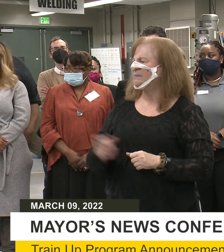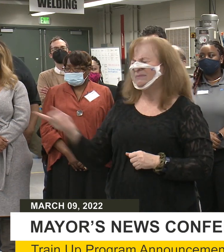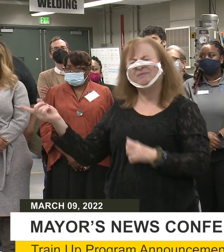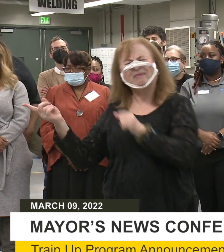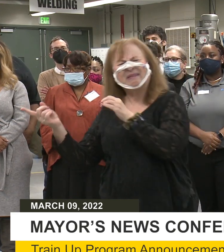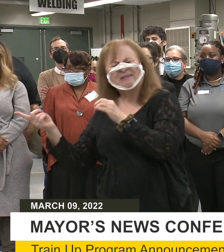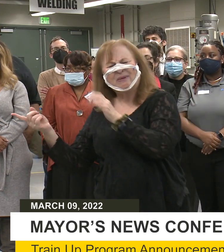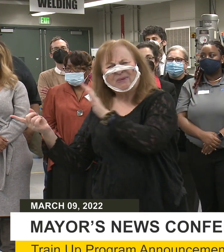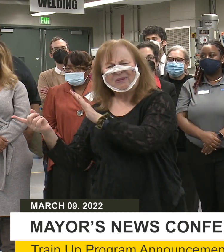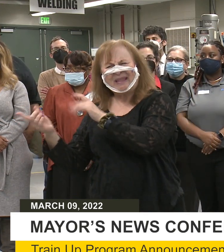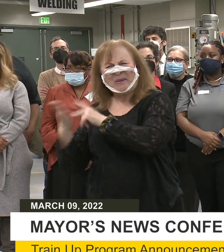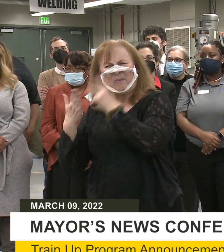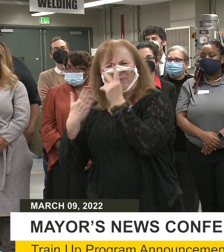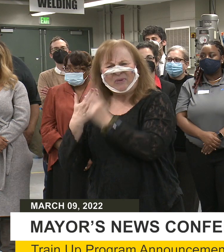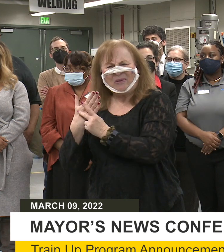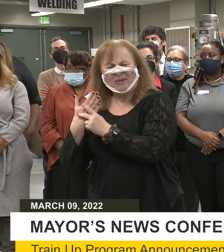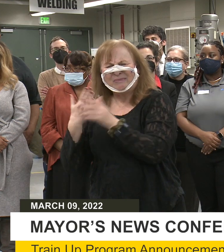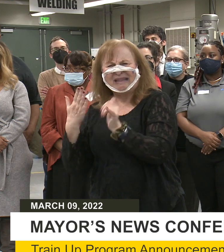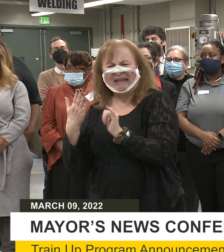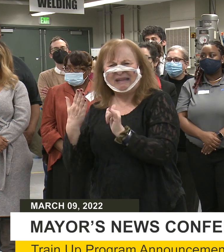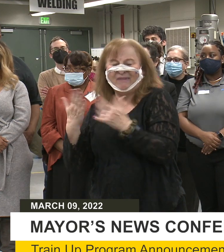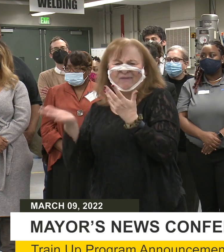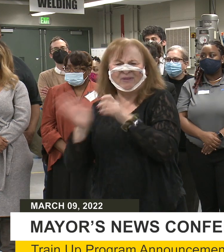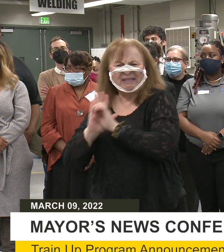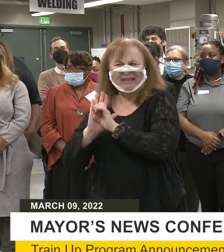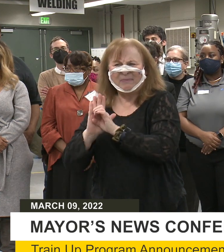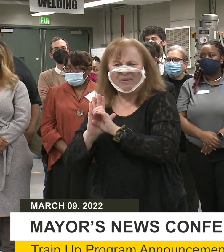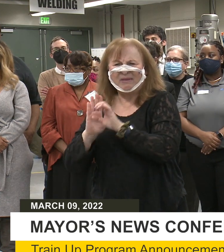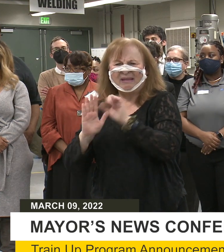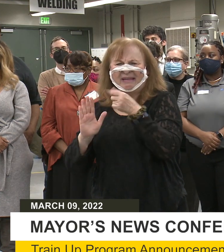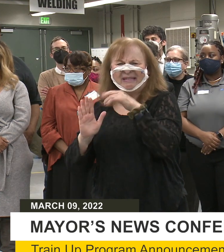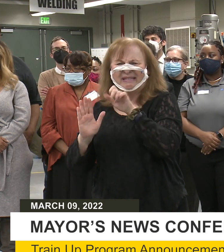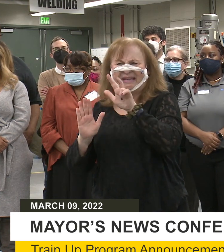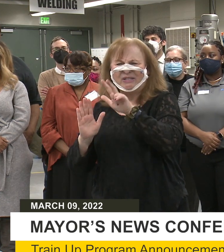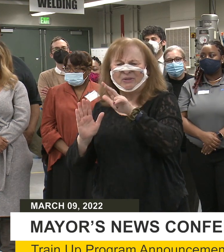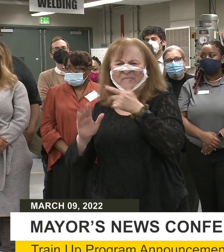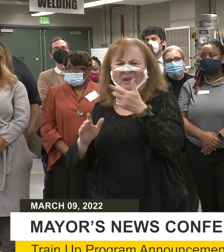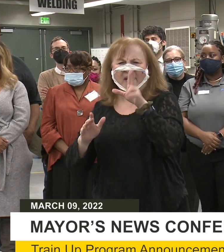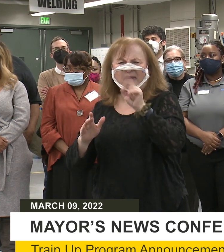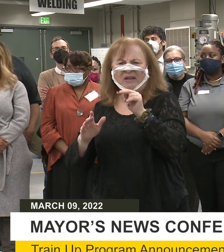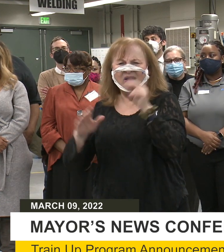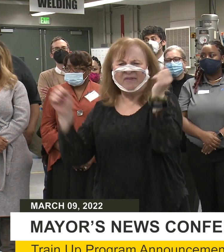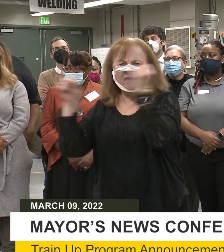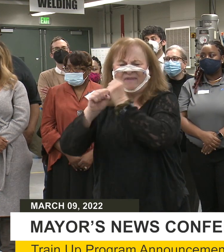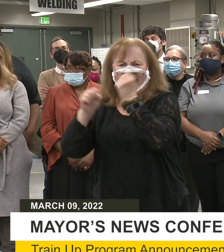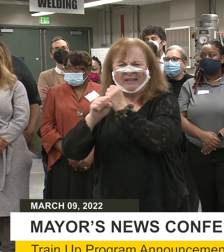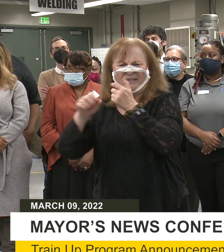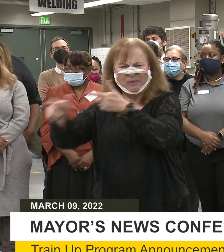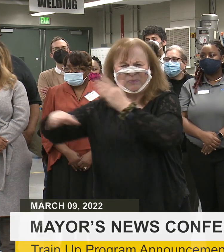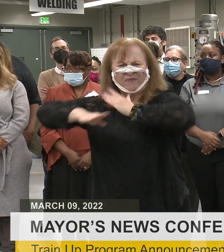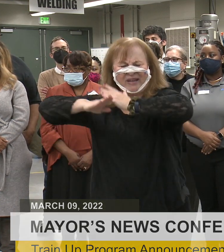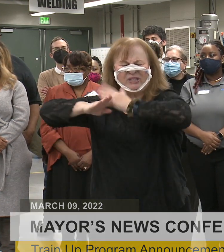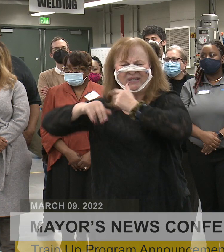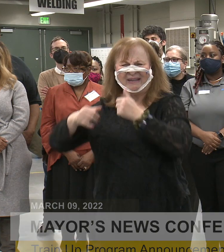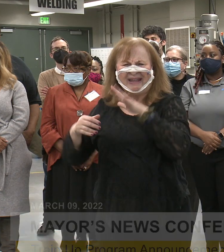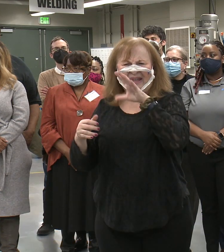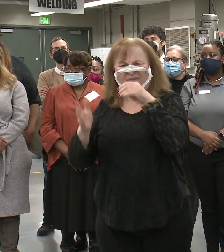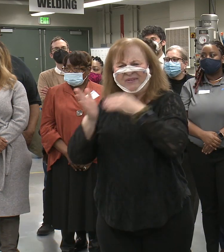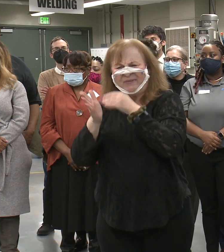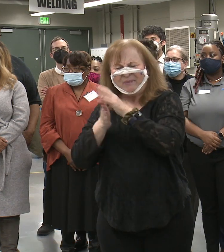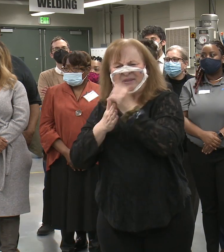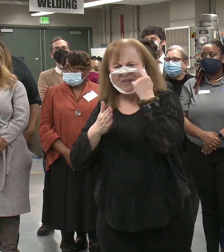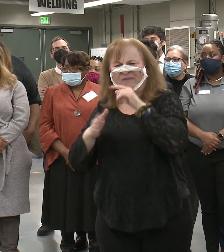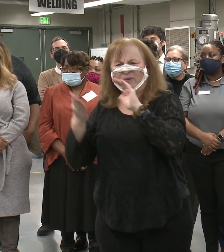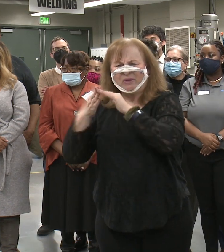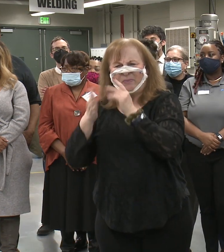So when it comes to like programs like for example Safe Streets or the gun violence prevention programs, I know that it was $50 million for